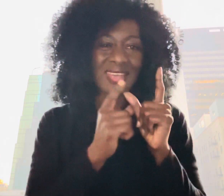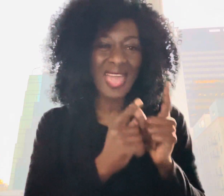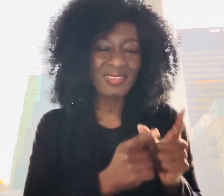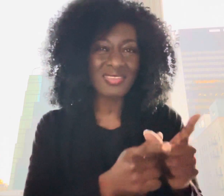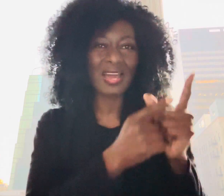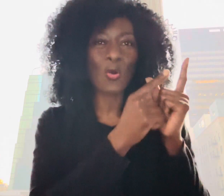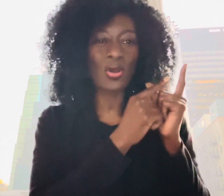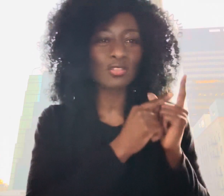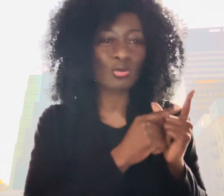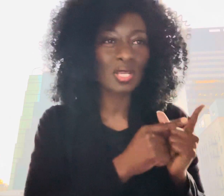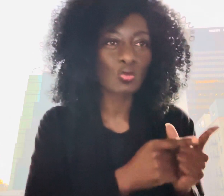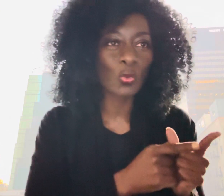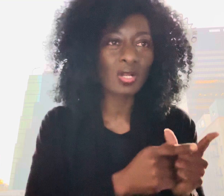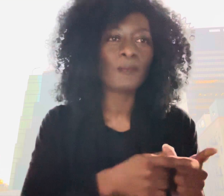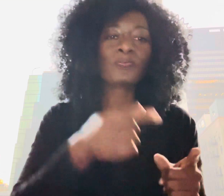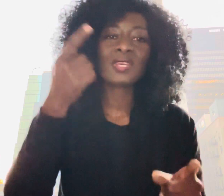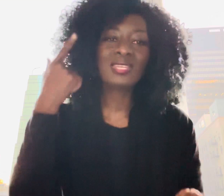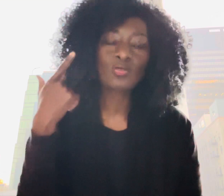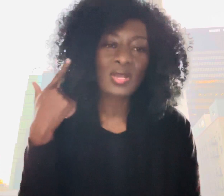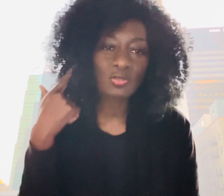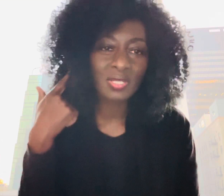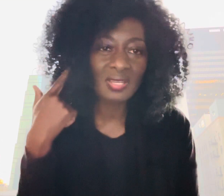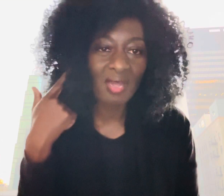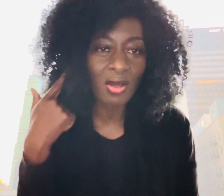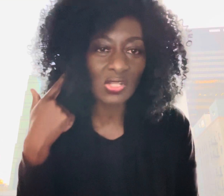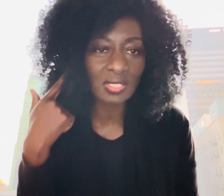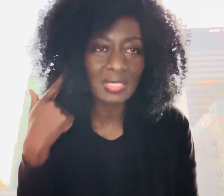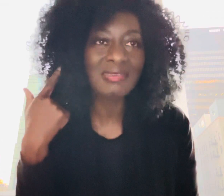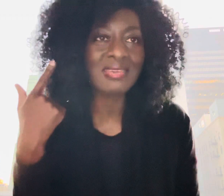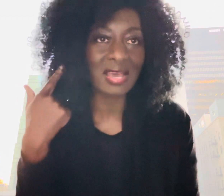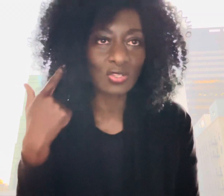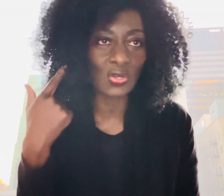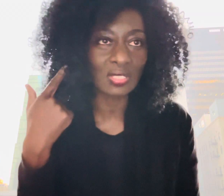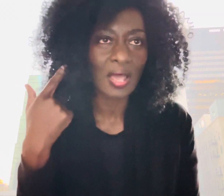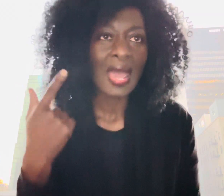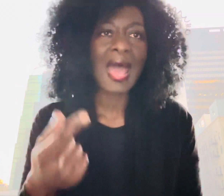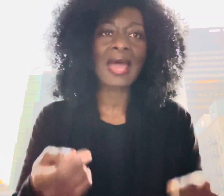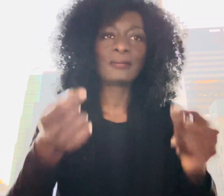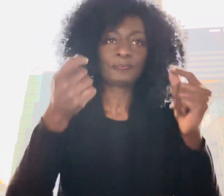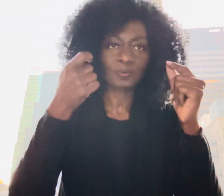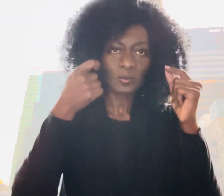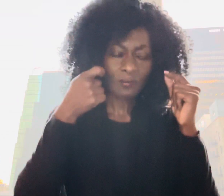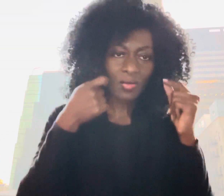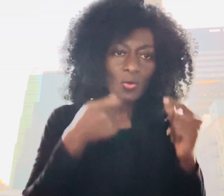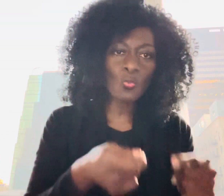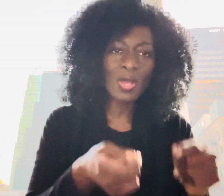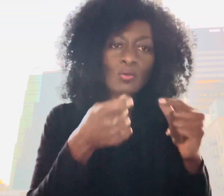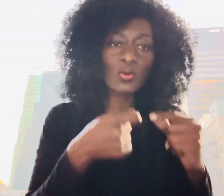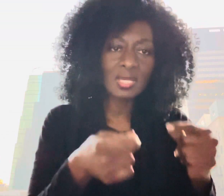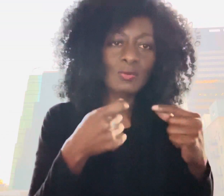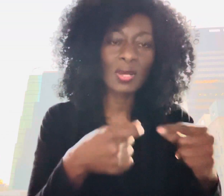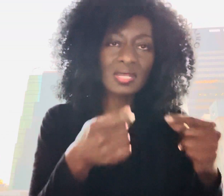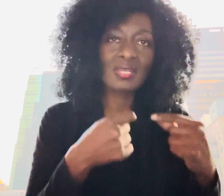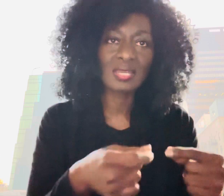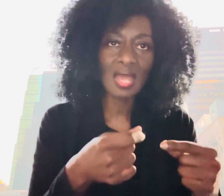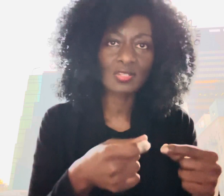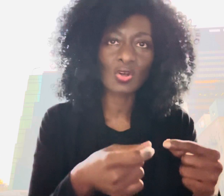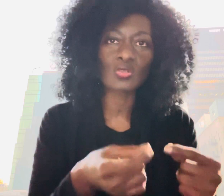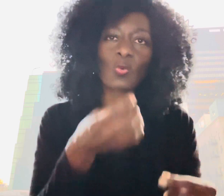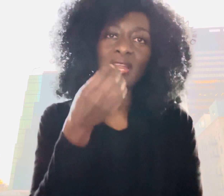anything according to his will he's going to hear us he hears us and when we when he hears us whatever